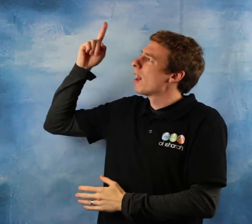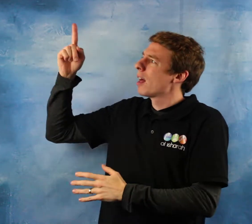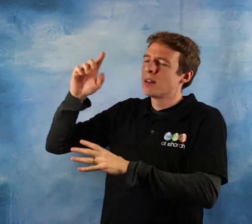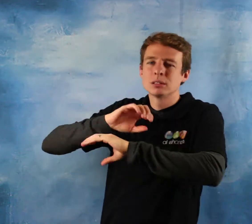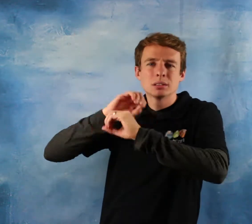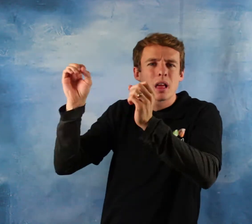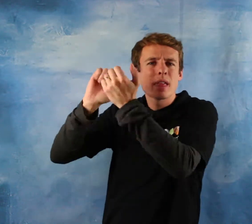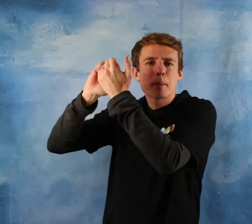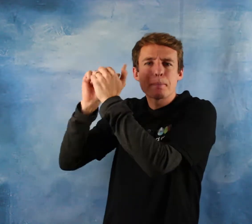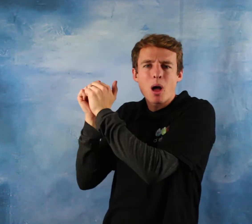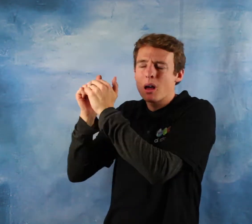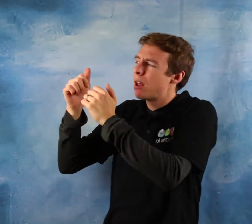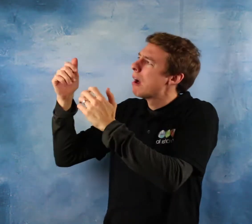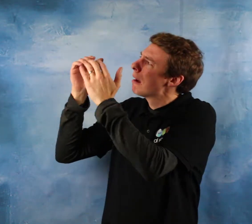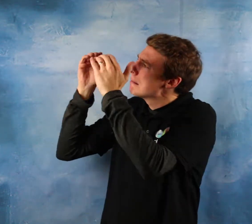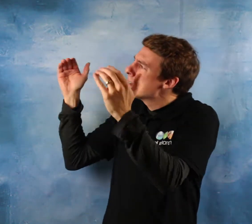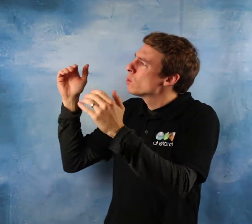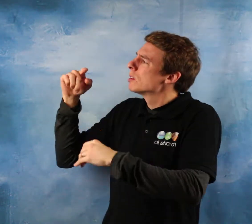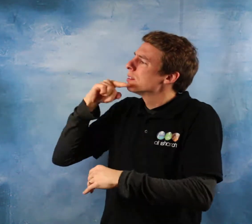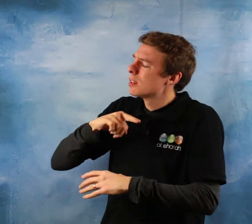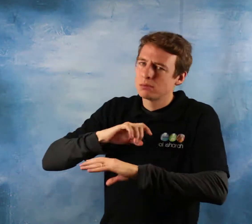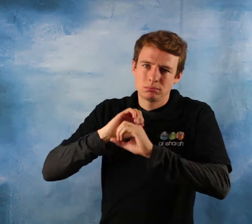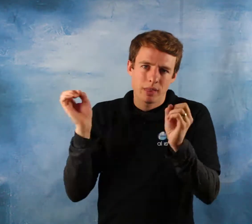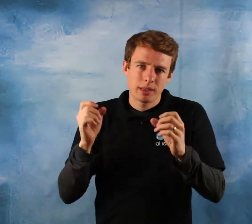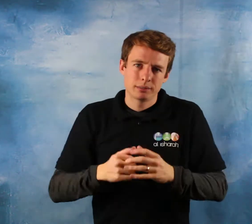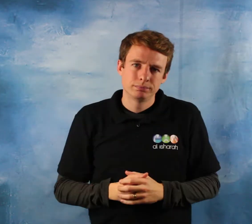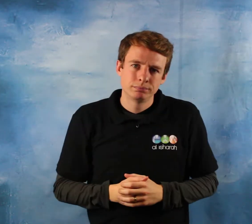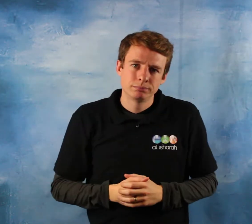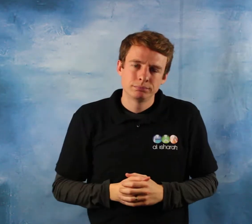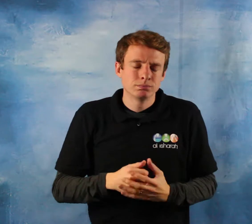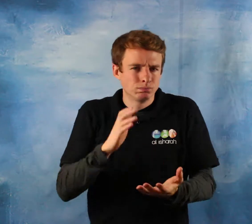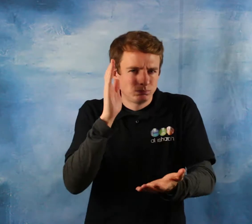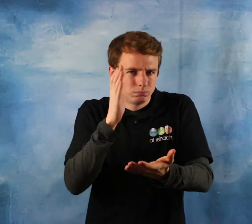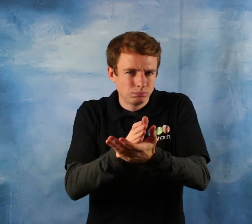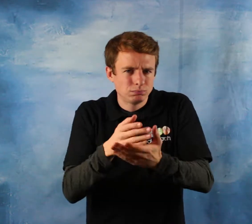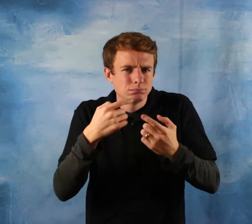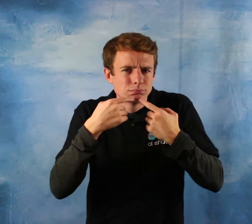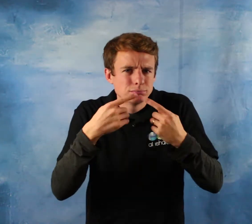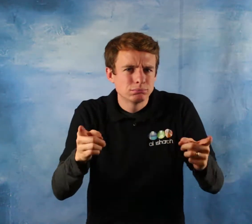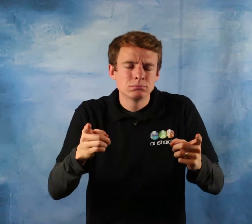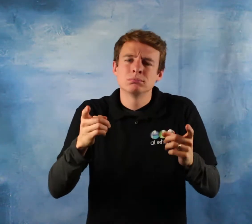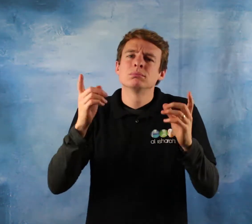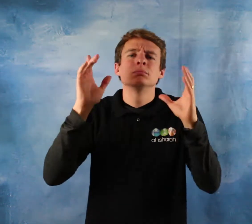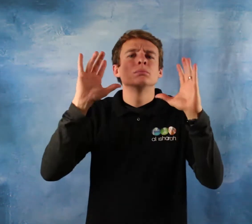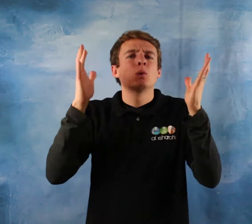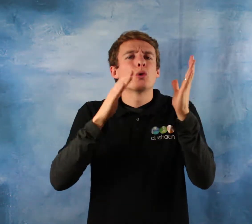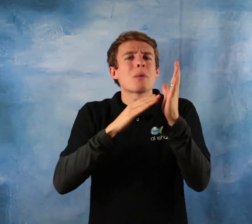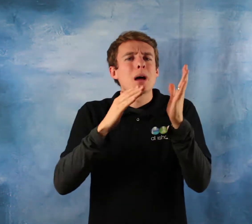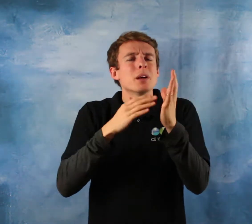equal or son and we testify that Muhammad sallallahu alayhi wasallam is his final messenger whom he sent